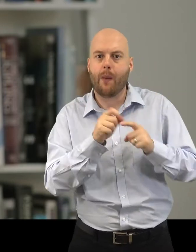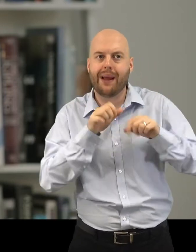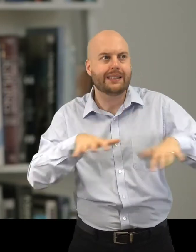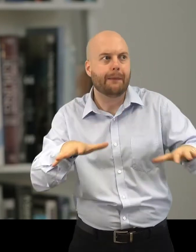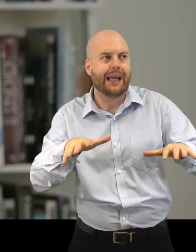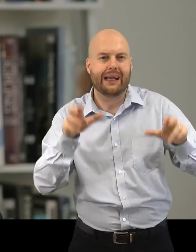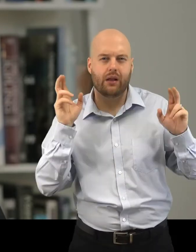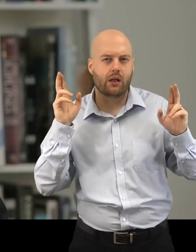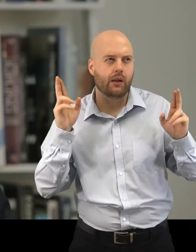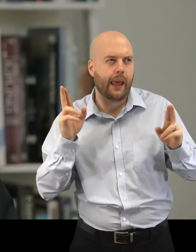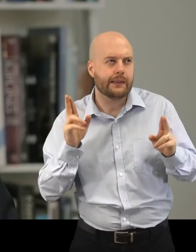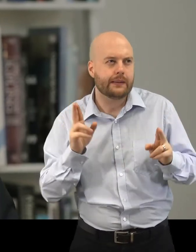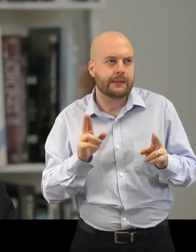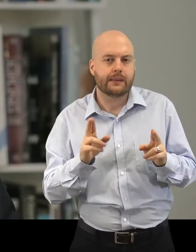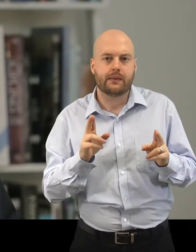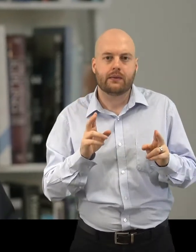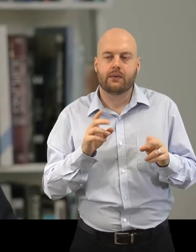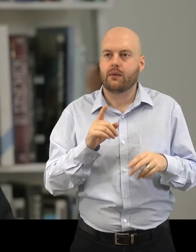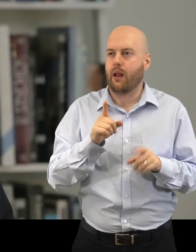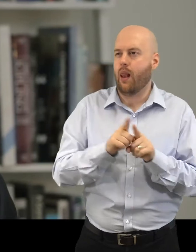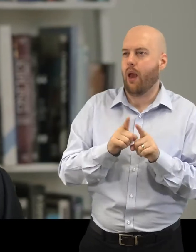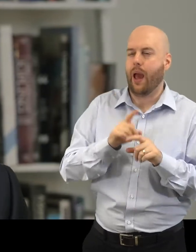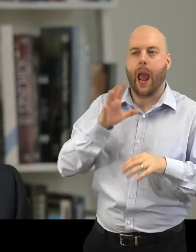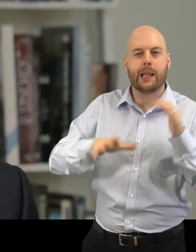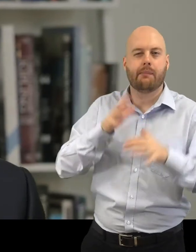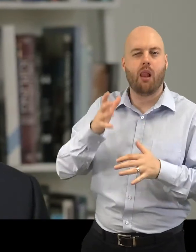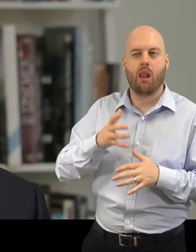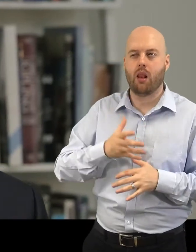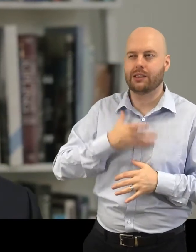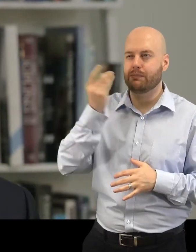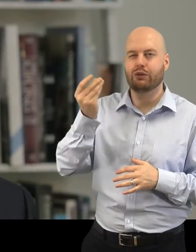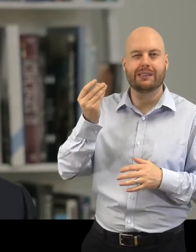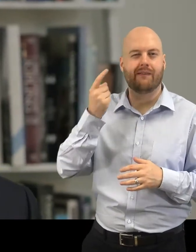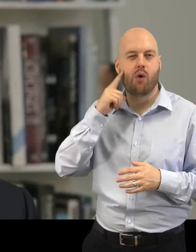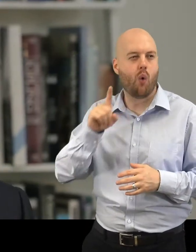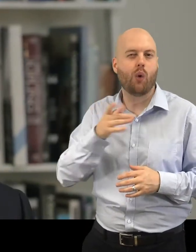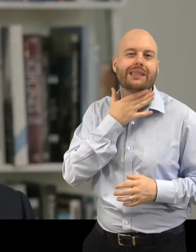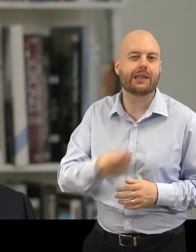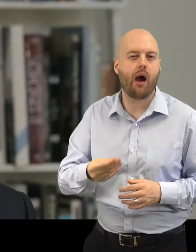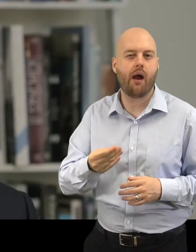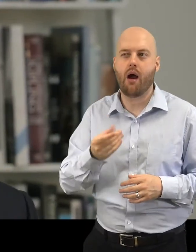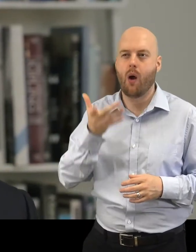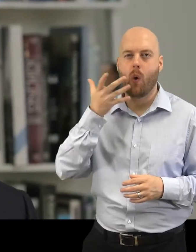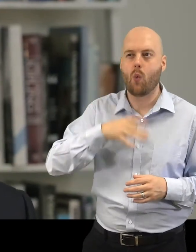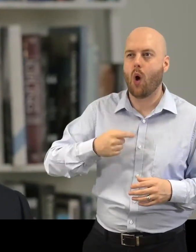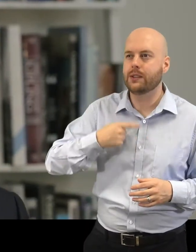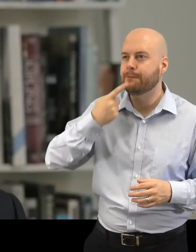and that very kind of animal spirit desire for new experiences, for new businesses,